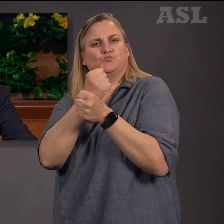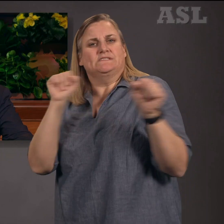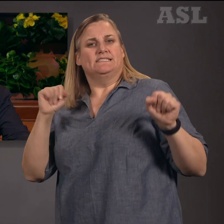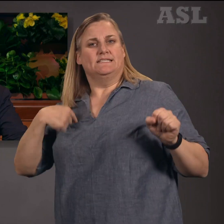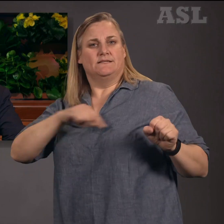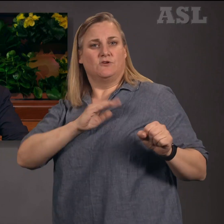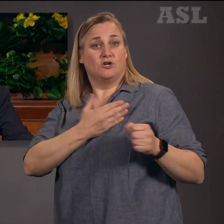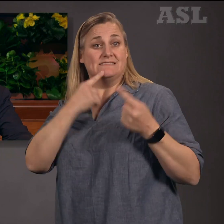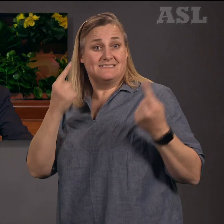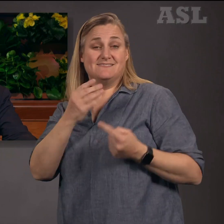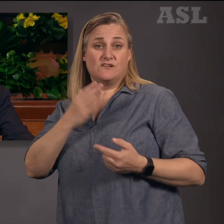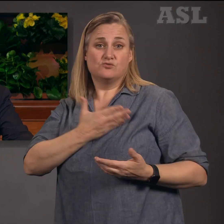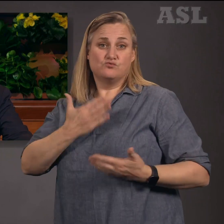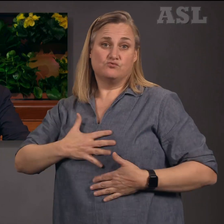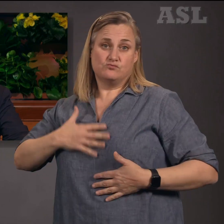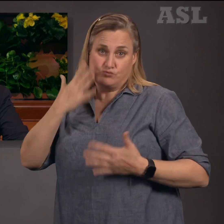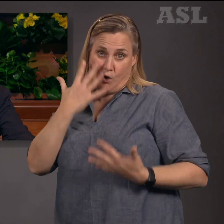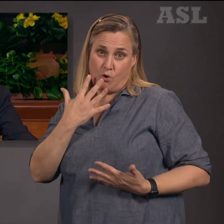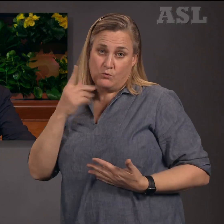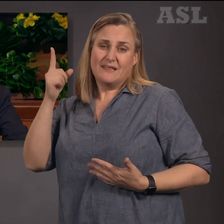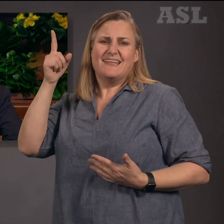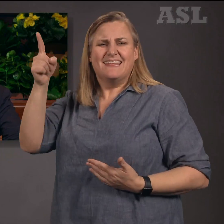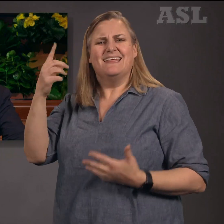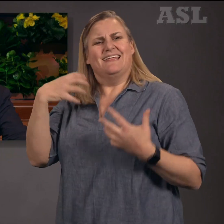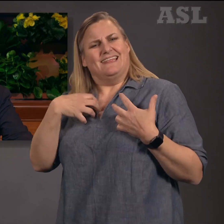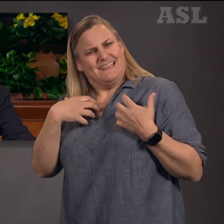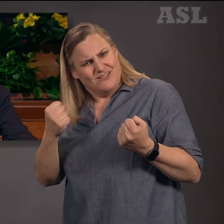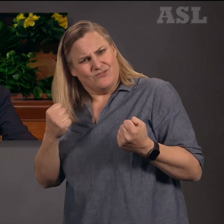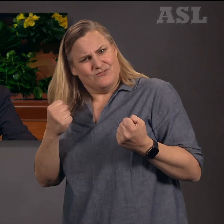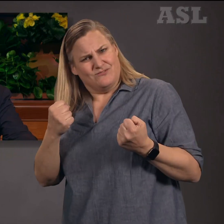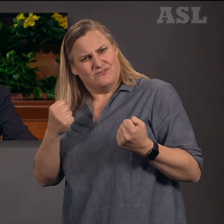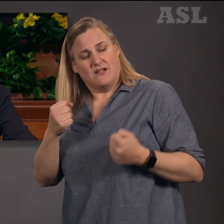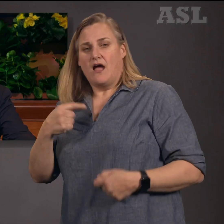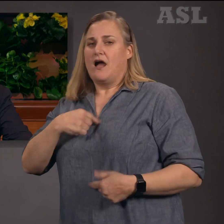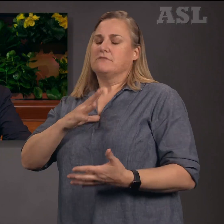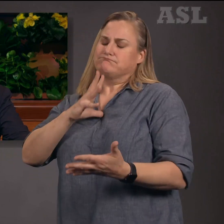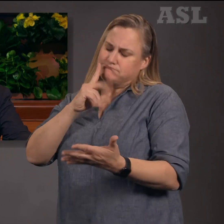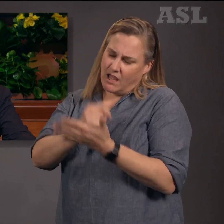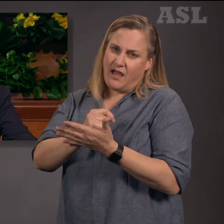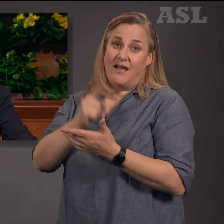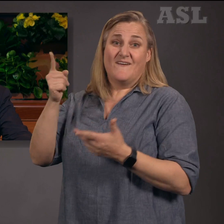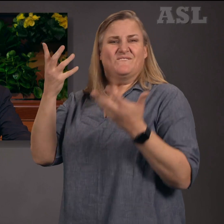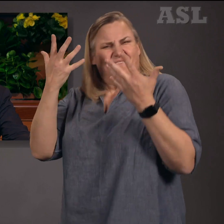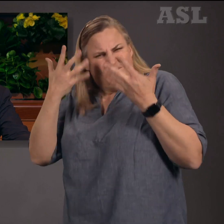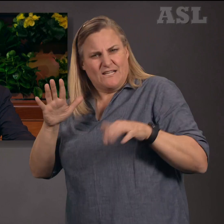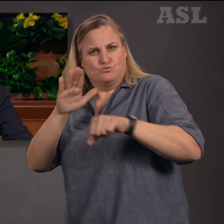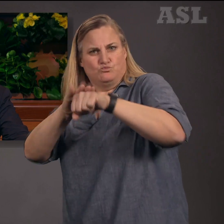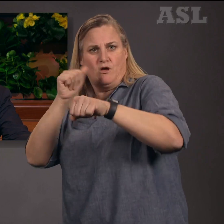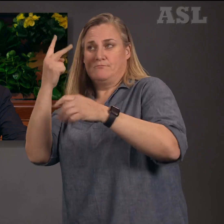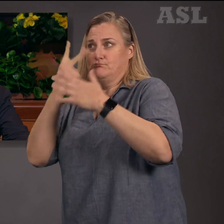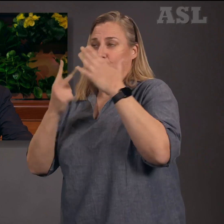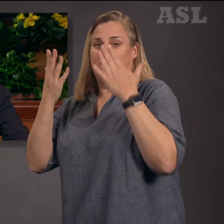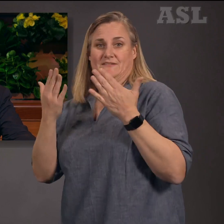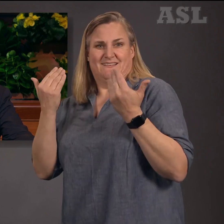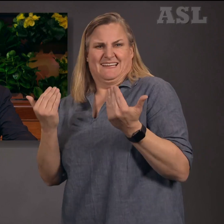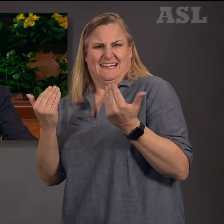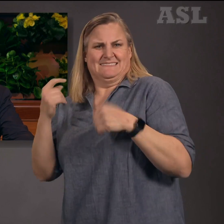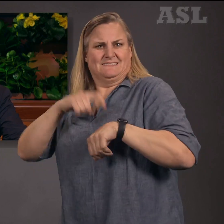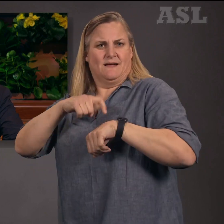us from sin and heal us from sorrow. I testify that He is called a prophet of God in our time, even